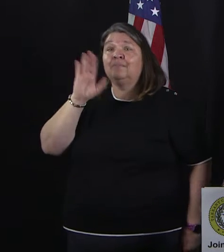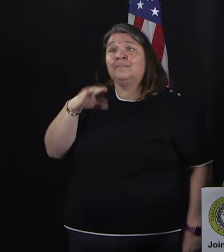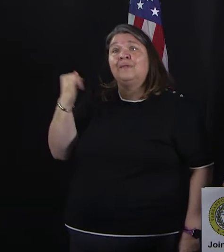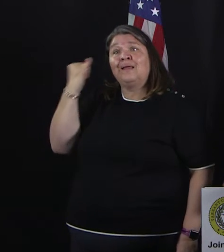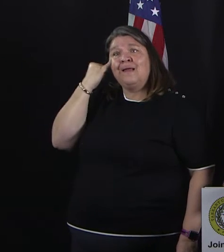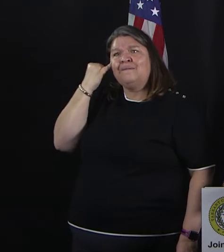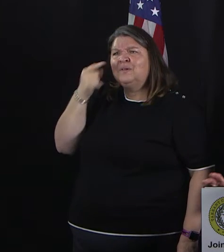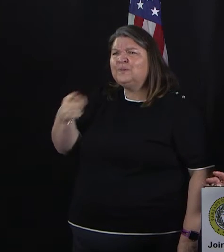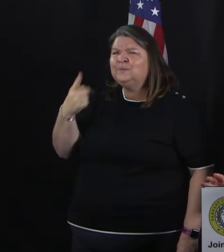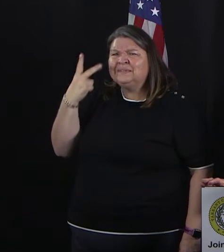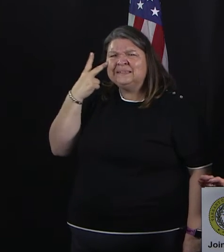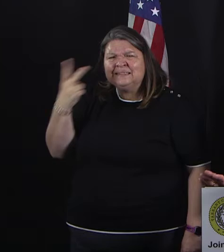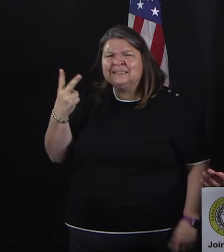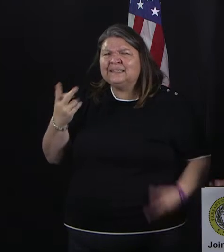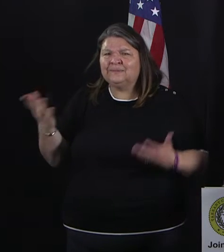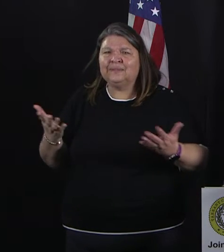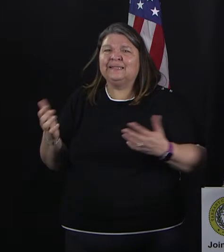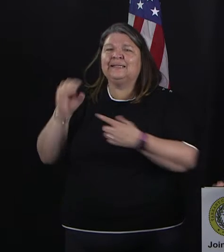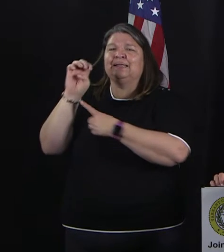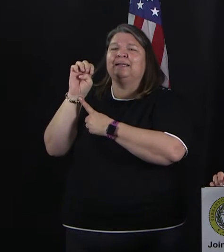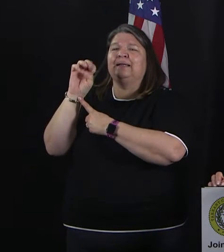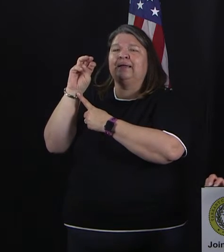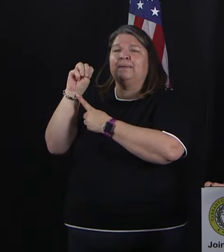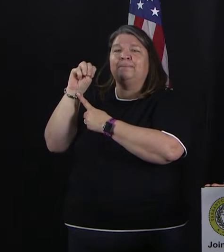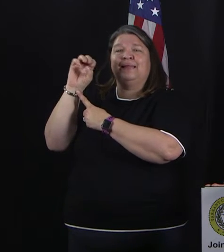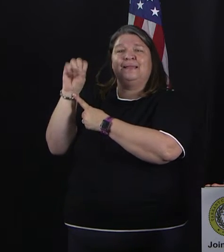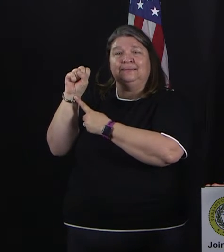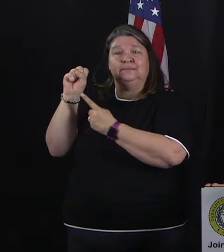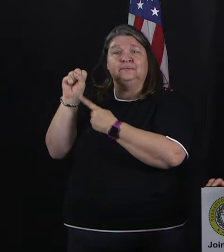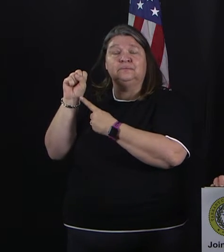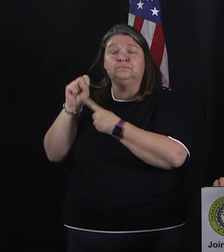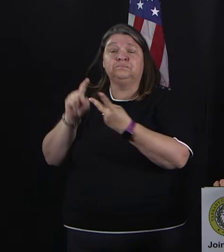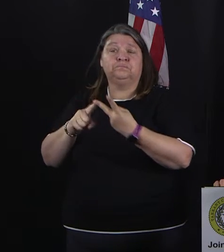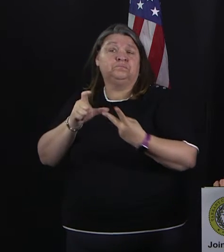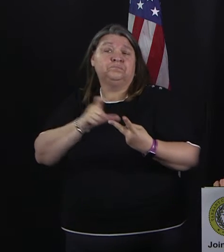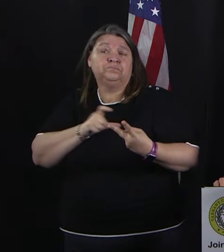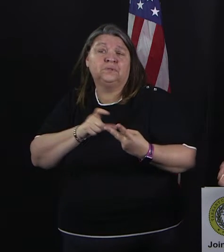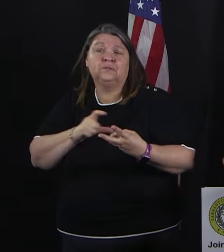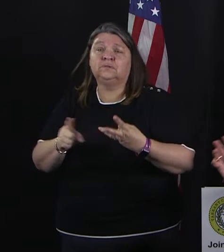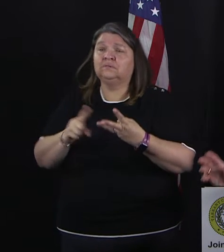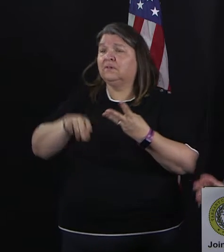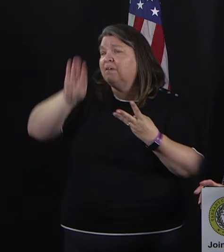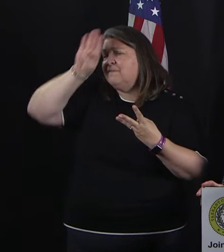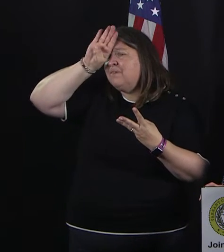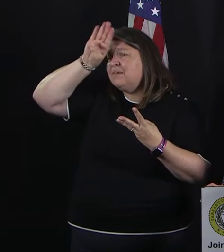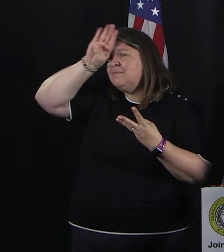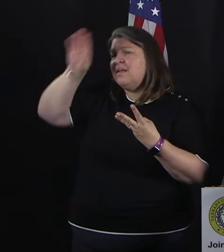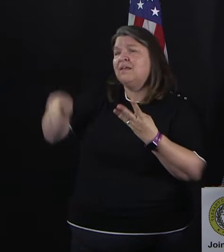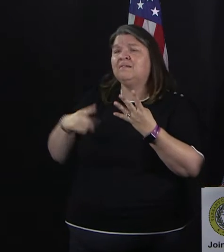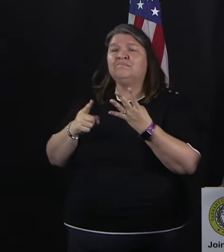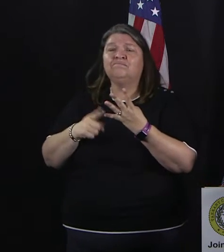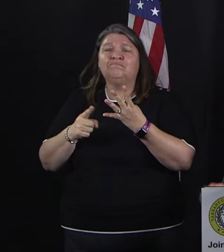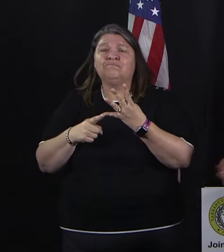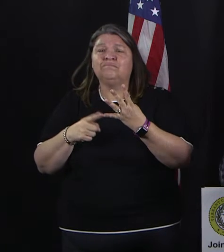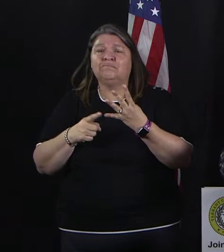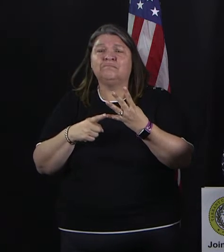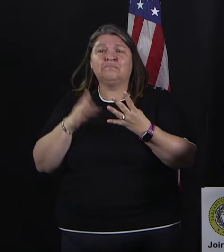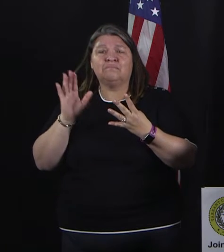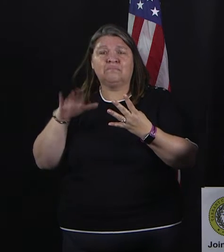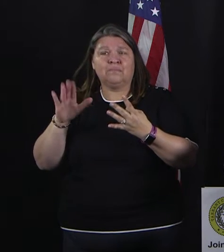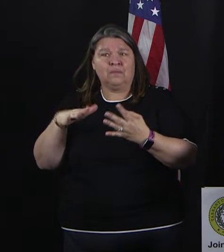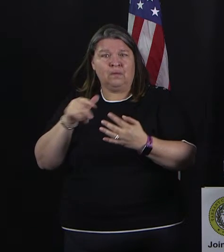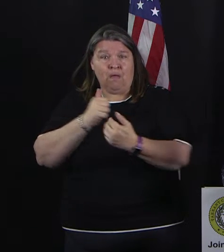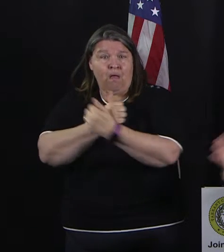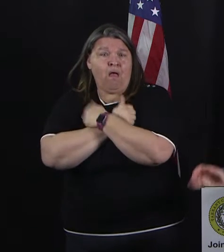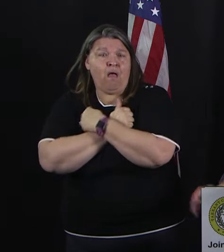one of MedStar's people, one of codes, one of our police officers or firefighters. You can't go hug them right now, but you can